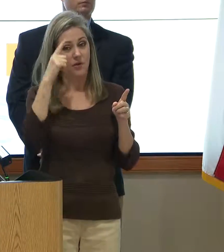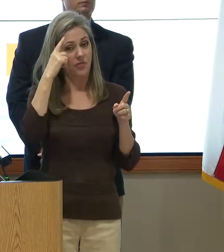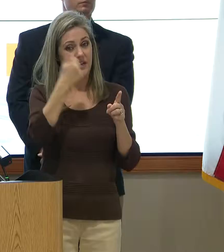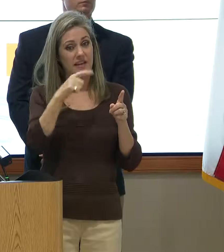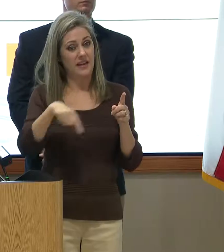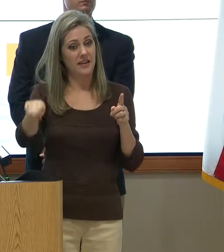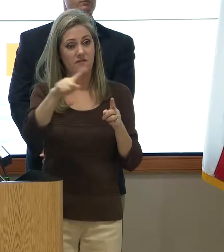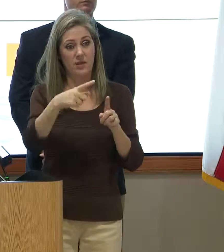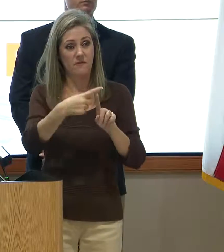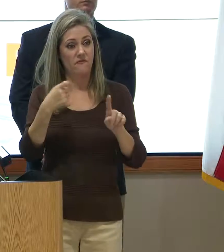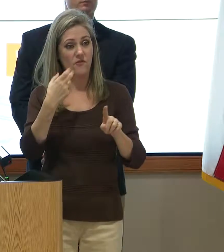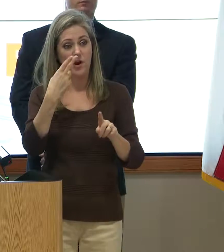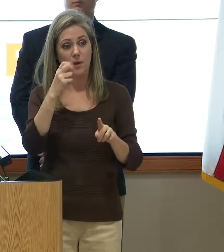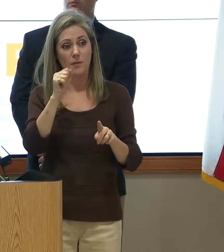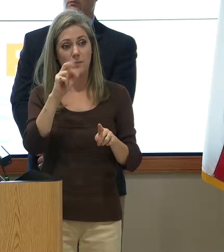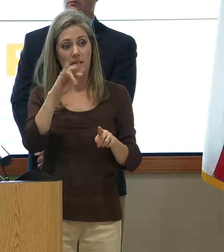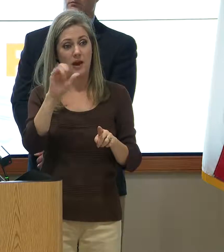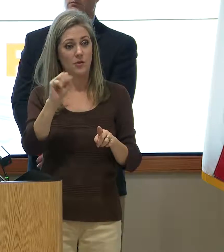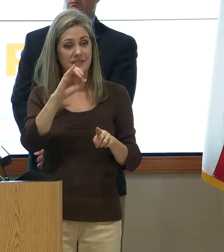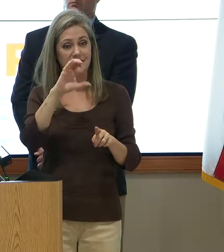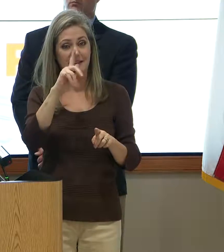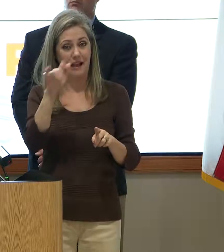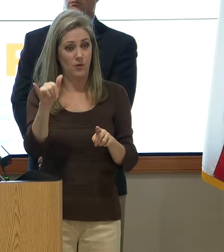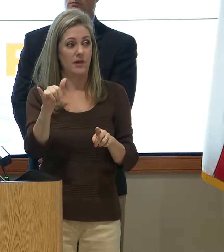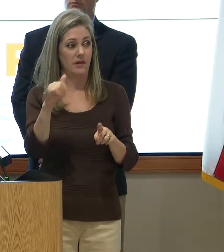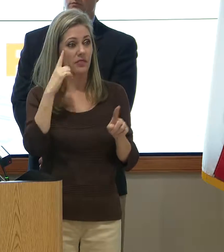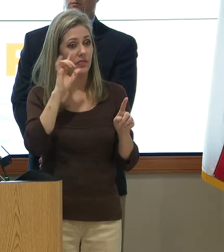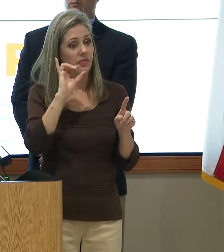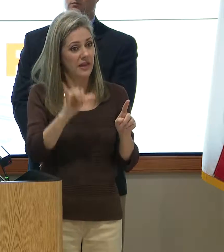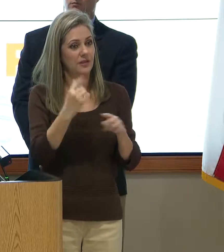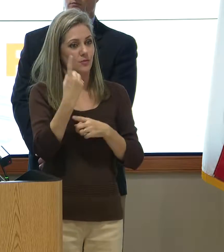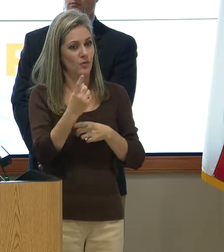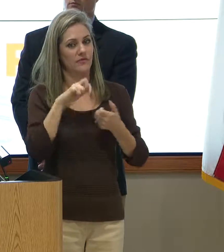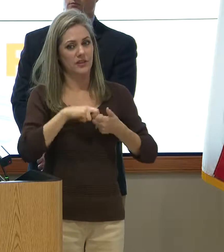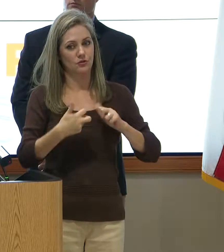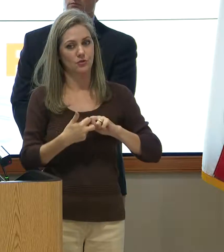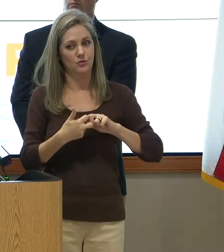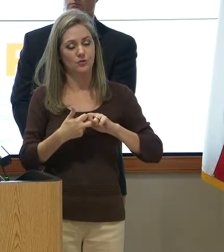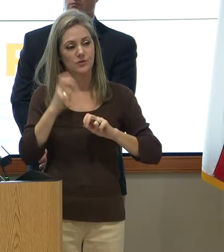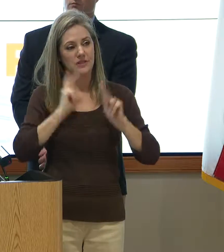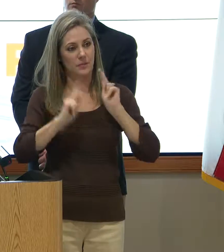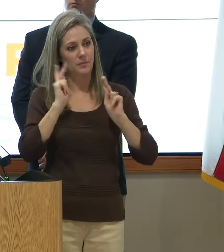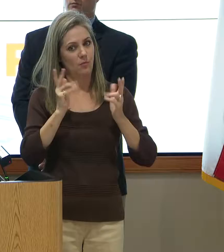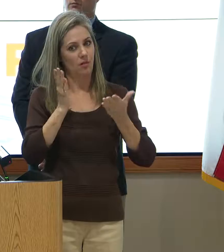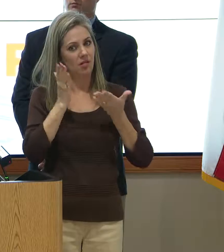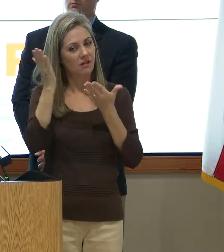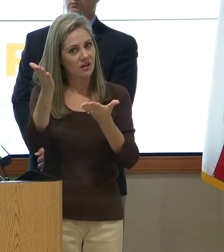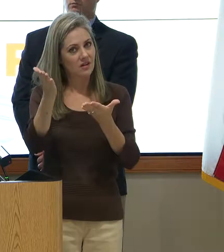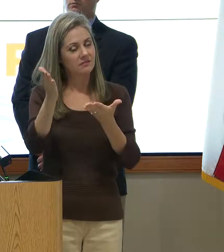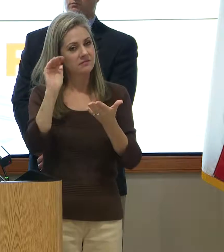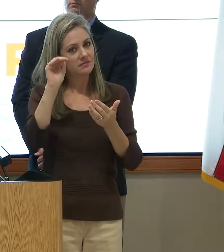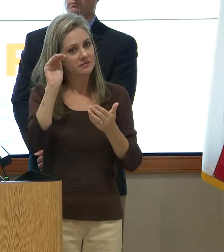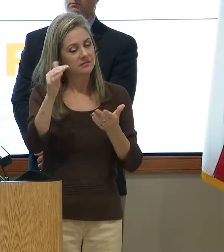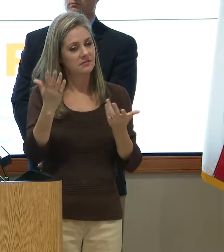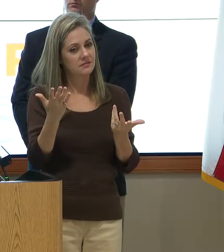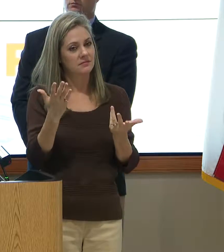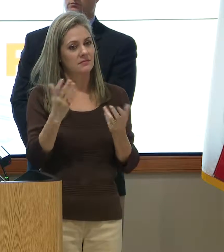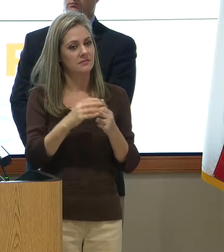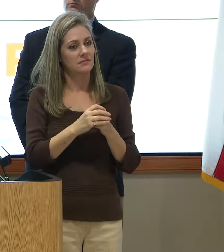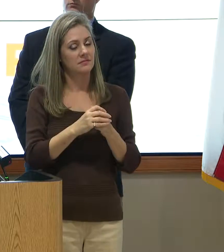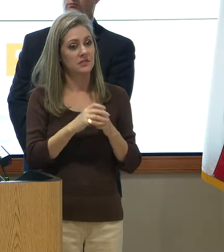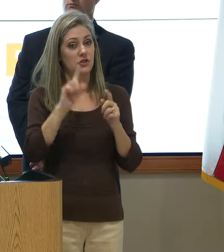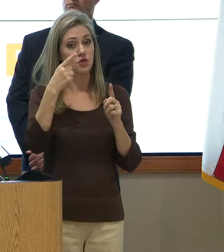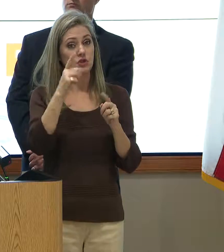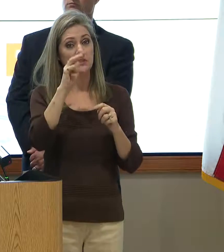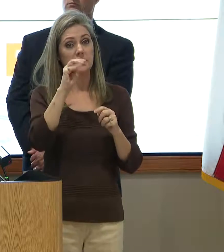from Harris County. And so I think that's been one of the issues that people have brought up, that was it